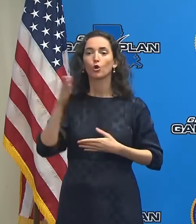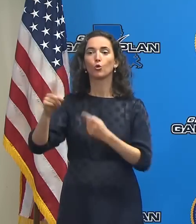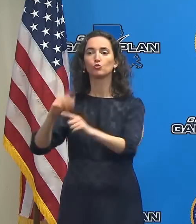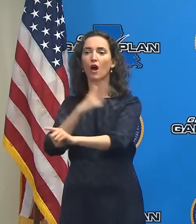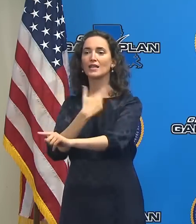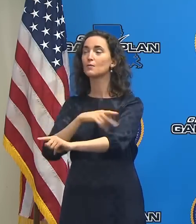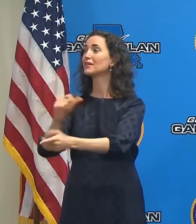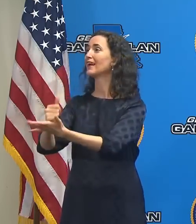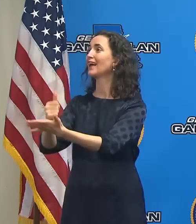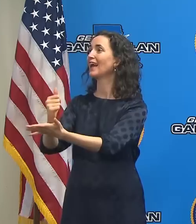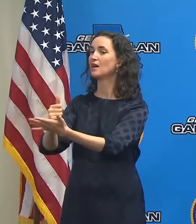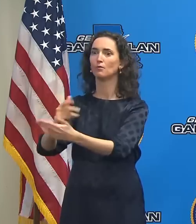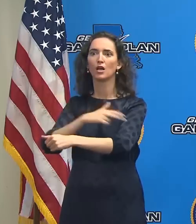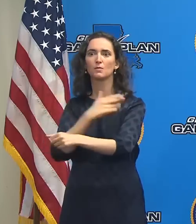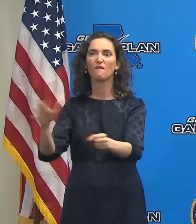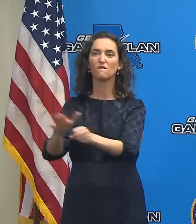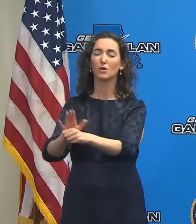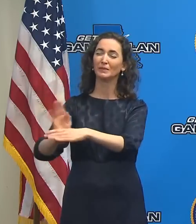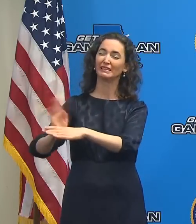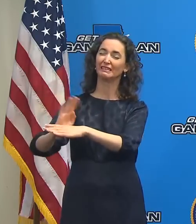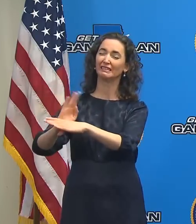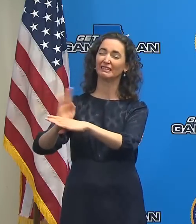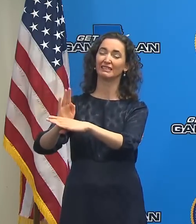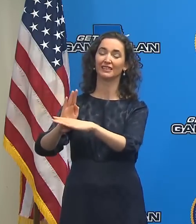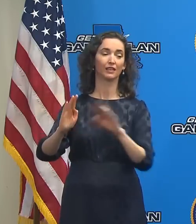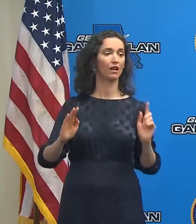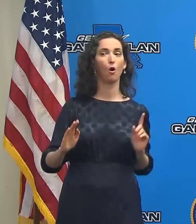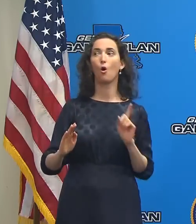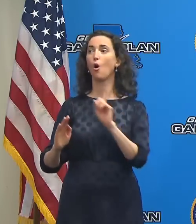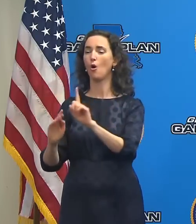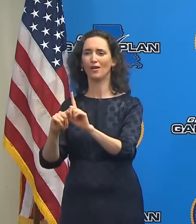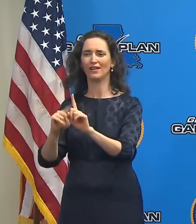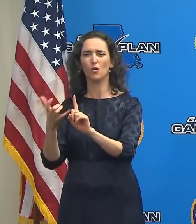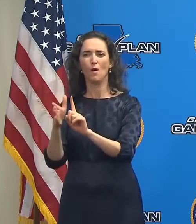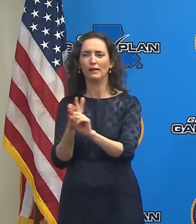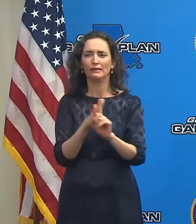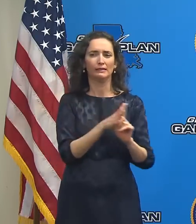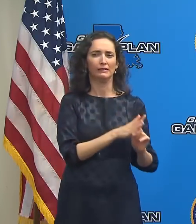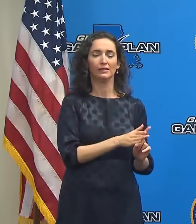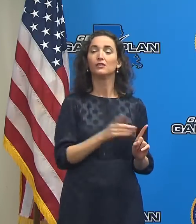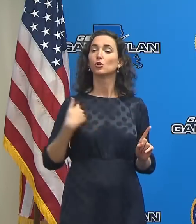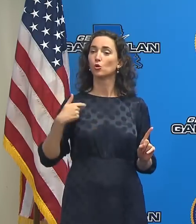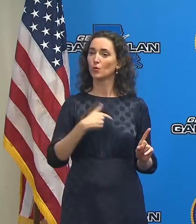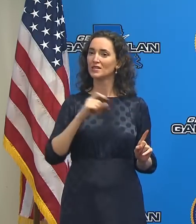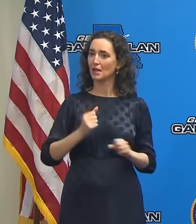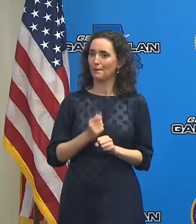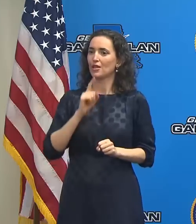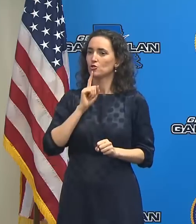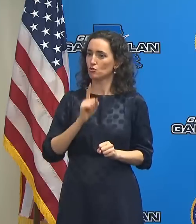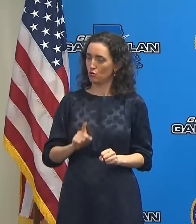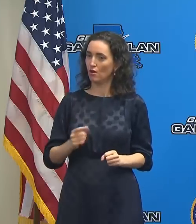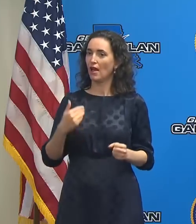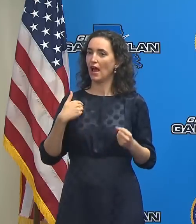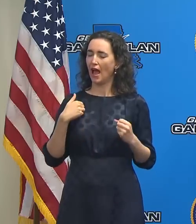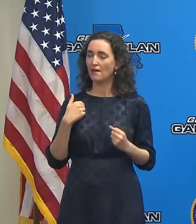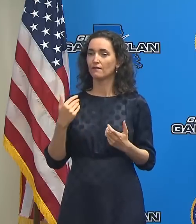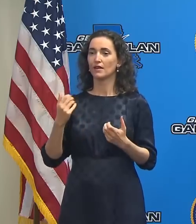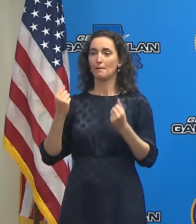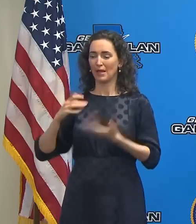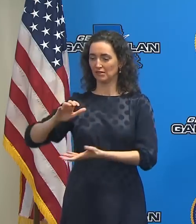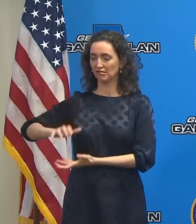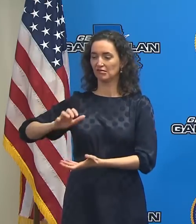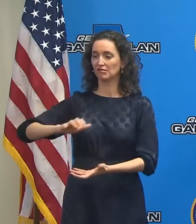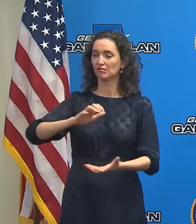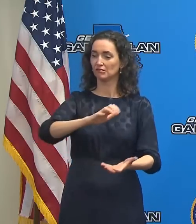and, and, and extremely busy. And so making sure that we have, uh, uh, a number of oxygen